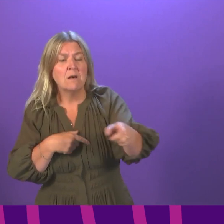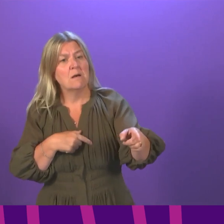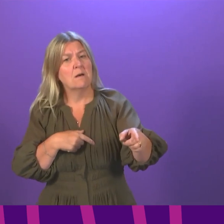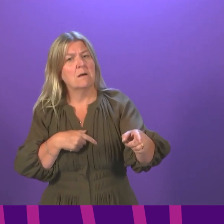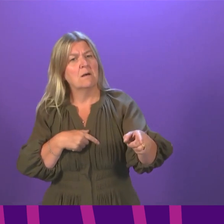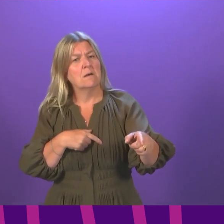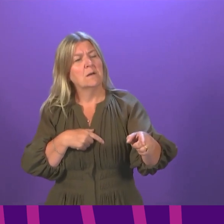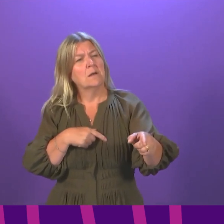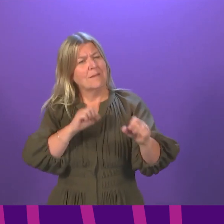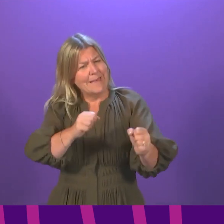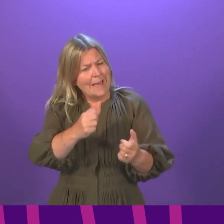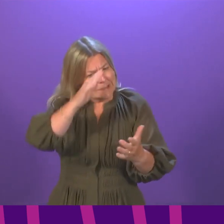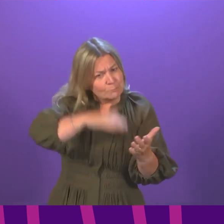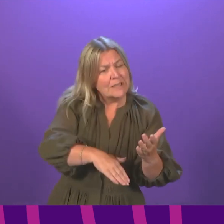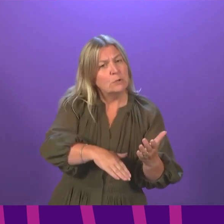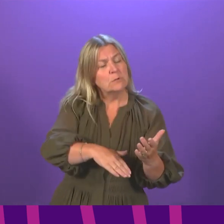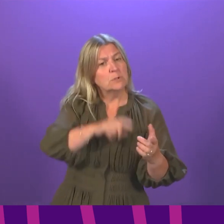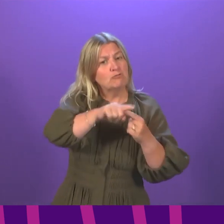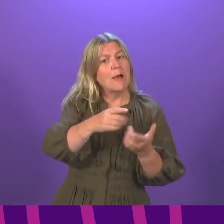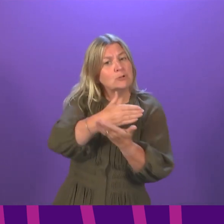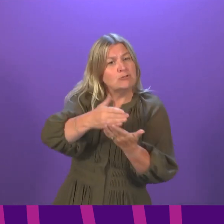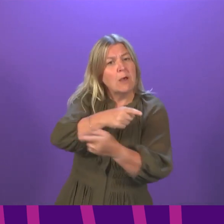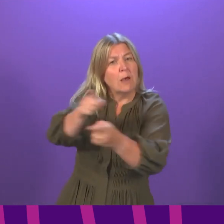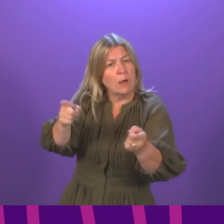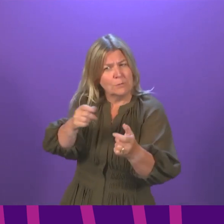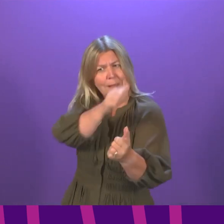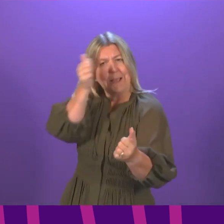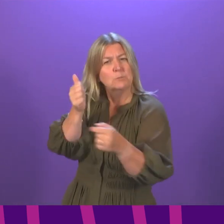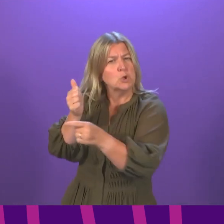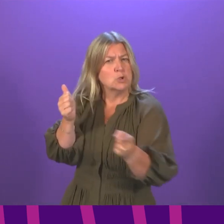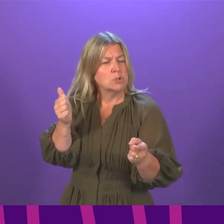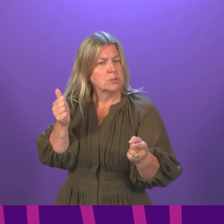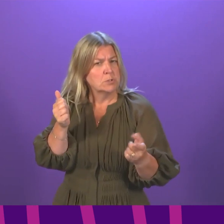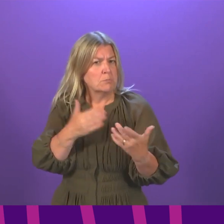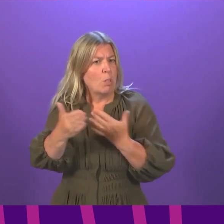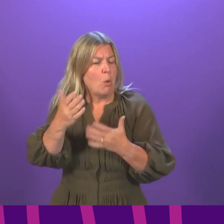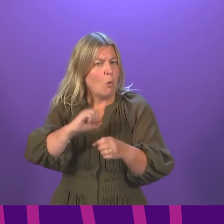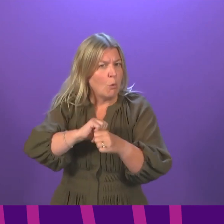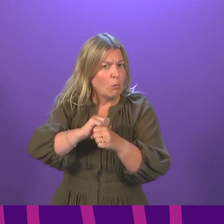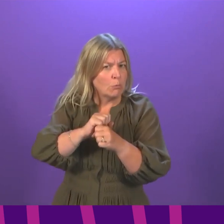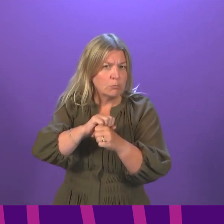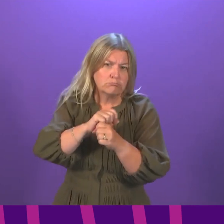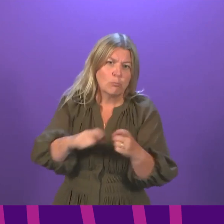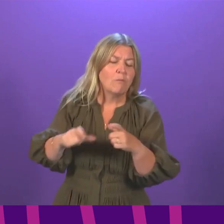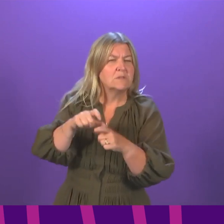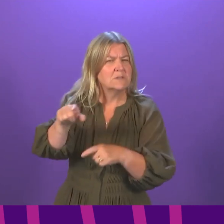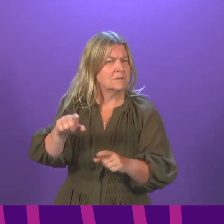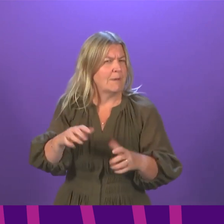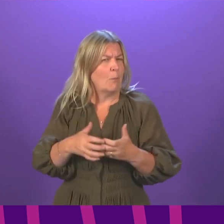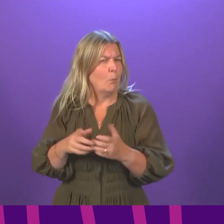in the country's long COVID-19 strategy? Mr. First Minister, is a really important point.